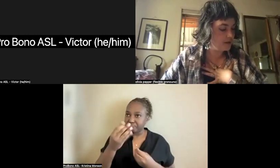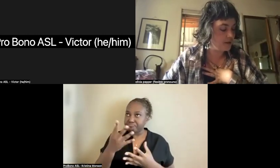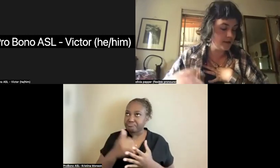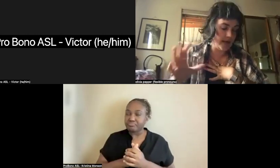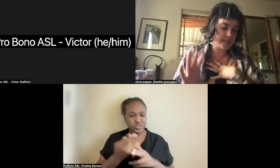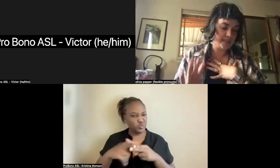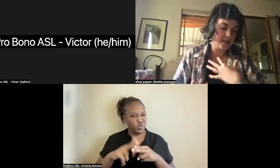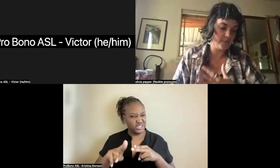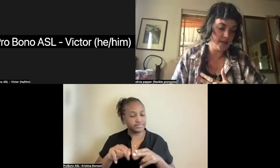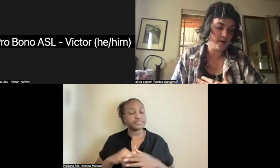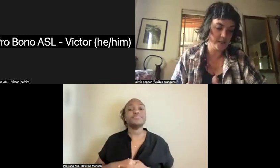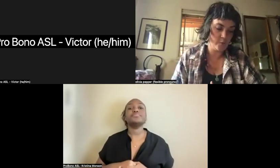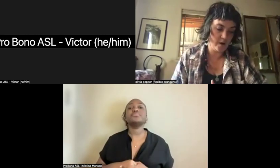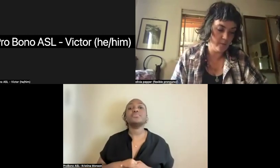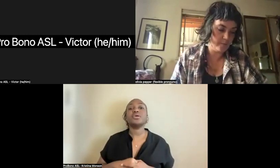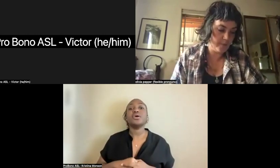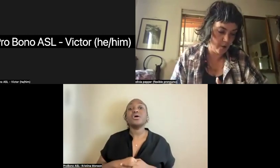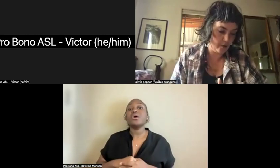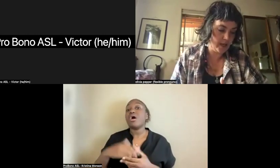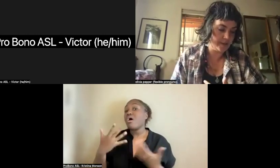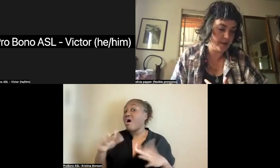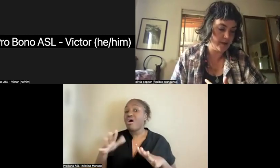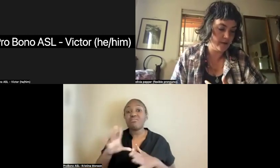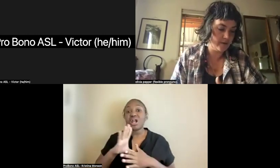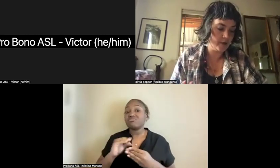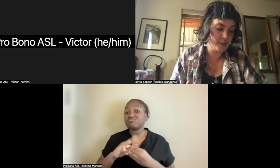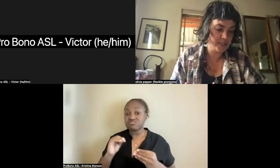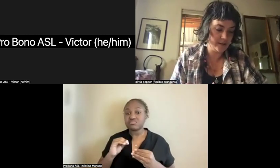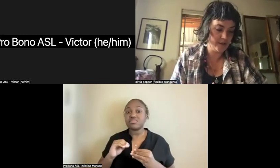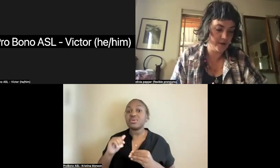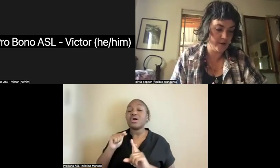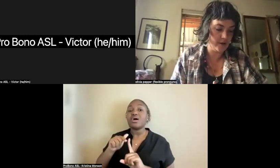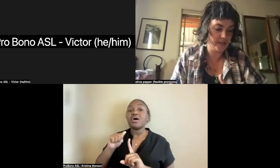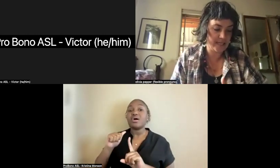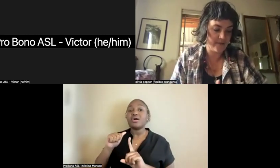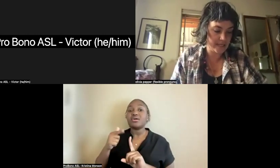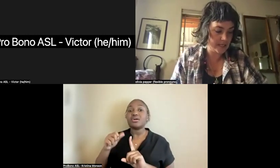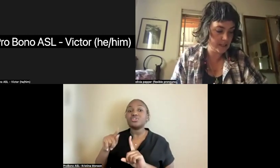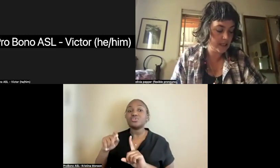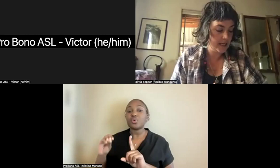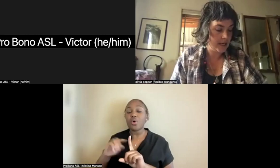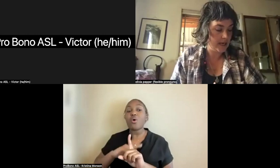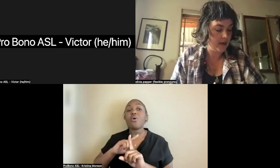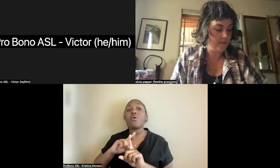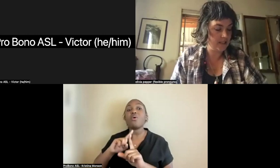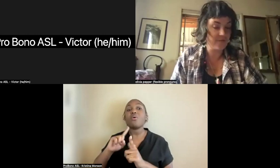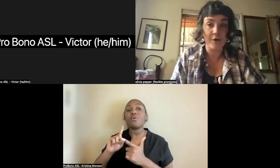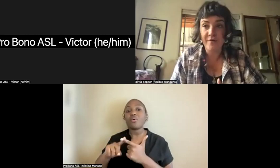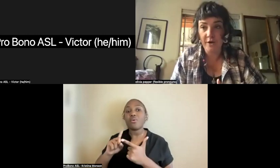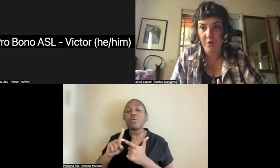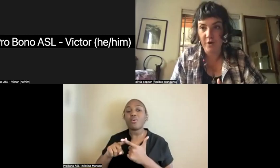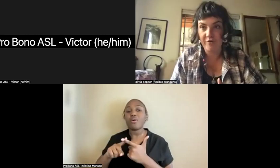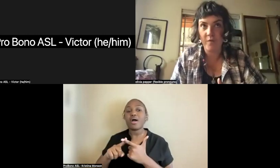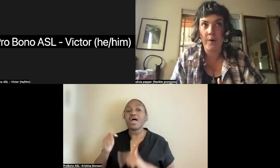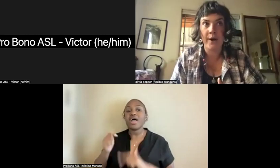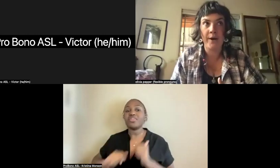as I said already, Augusto Baol and the Argentine theater of the 70s is very, very